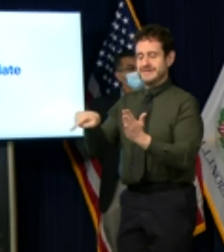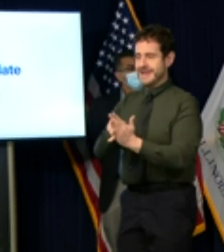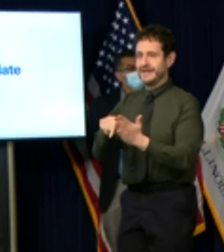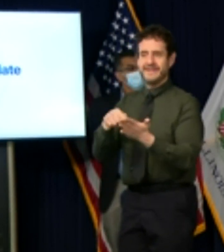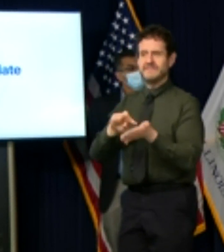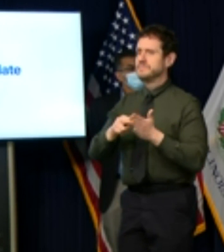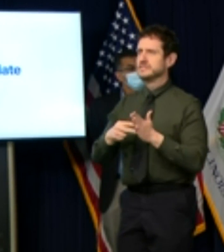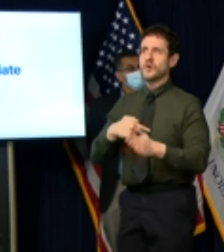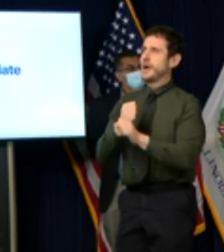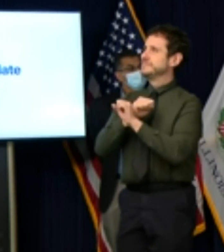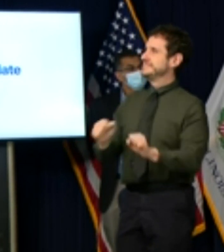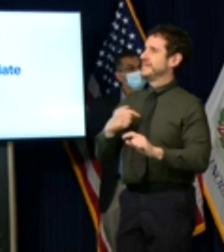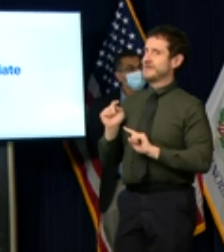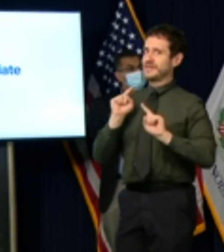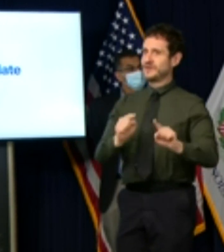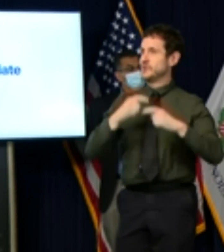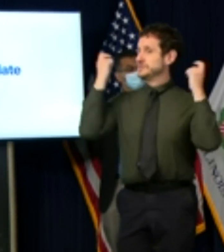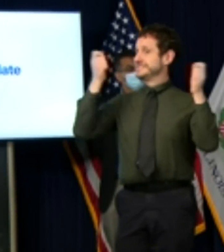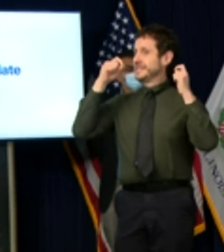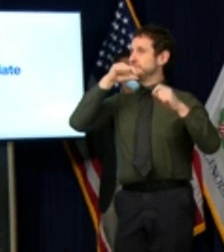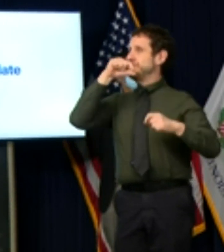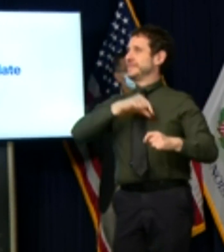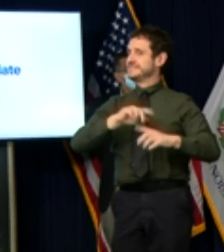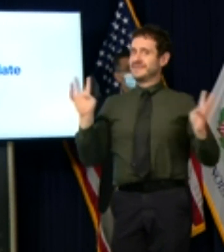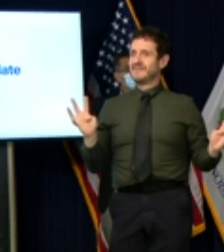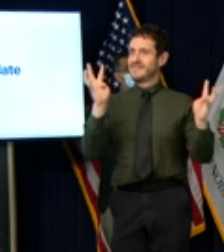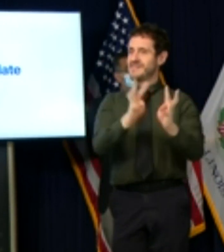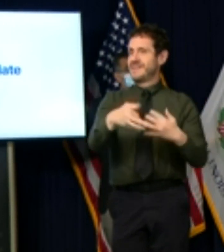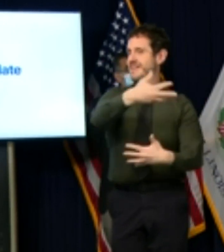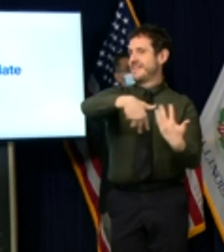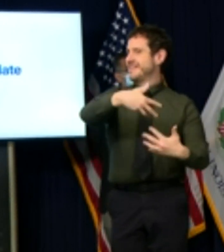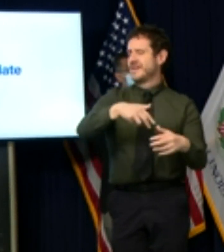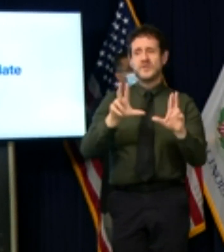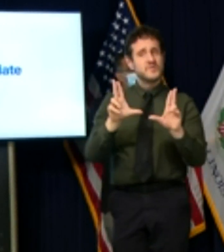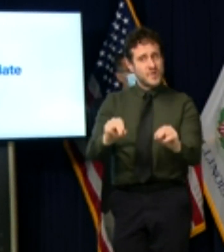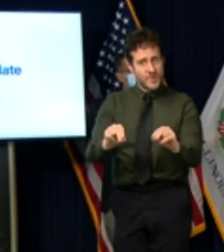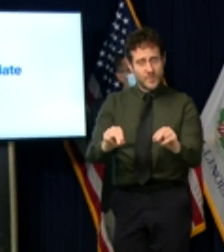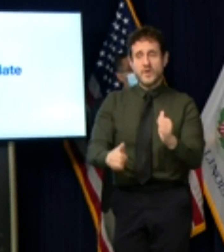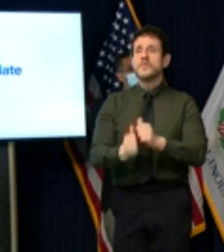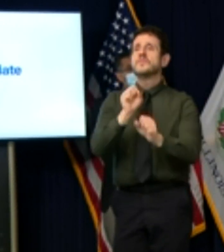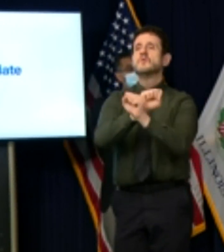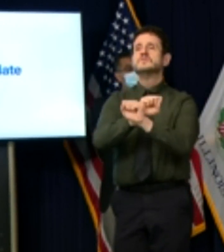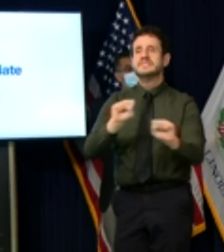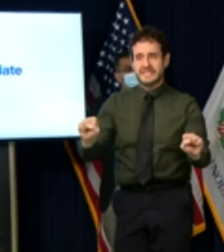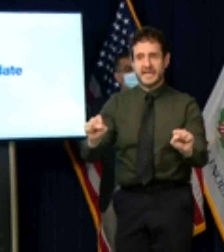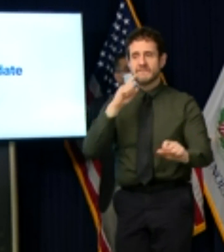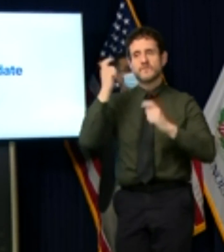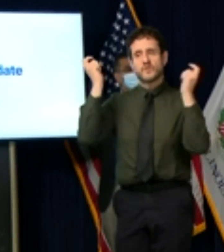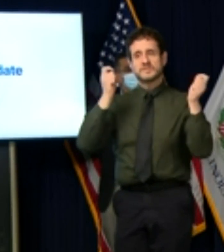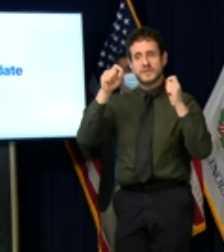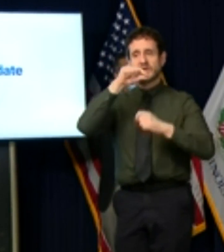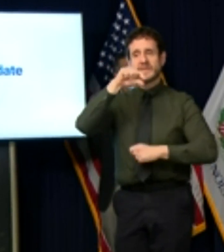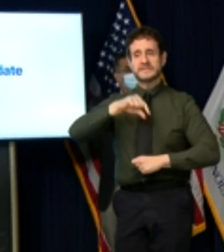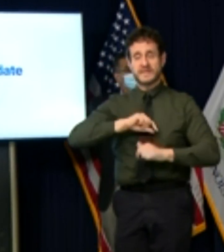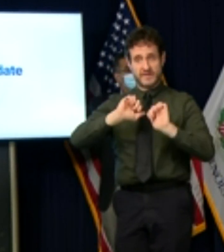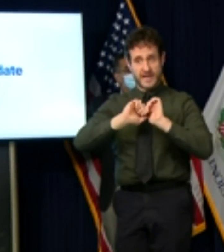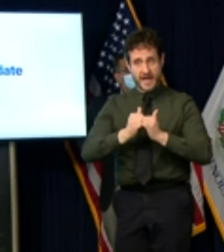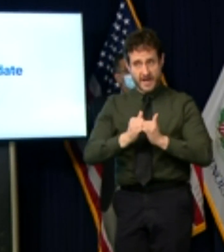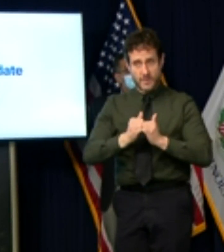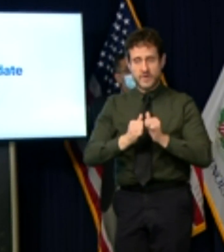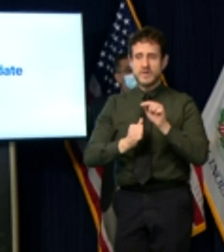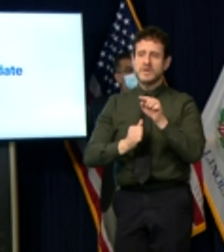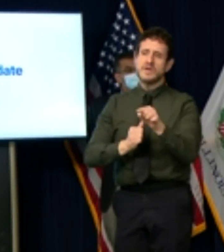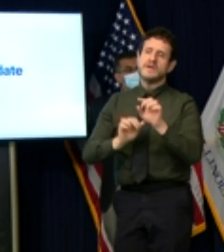pass to celebrate thanksgiving in person the safest way to celebrate with your loved ones and your